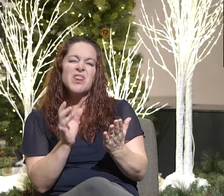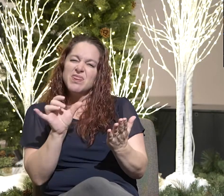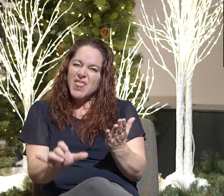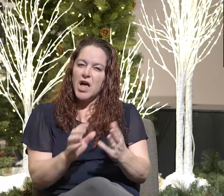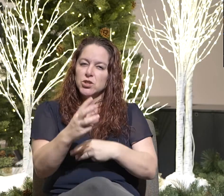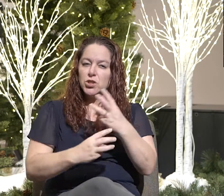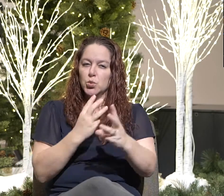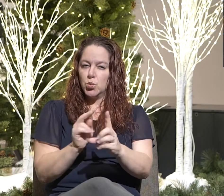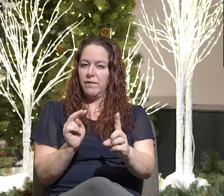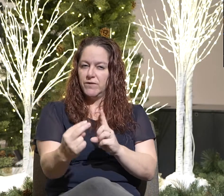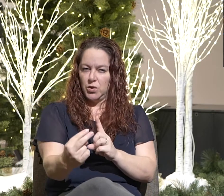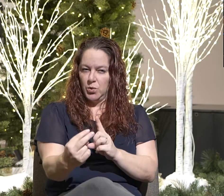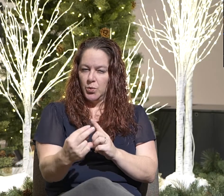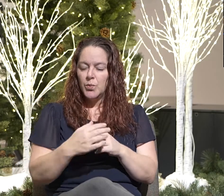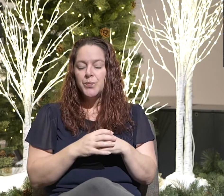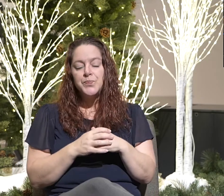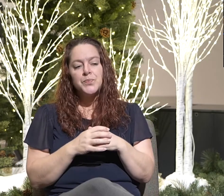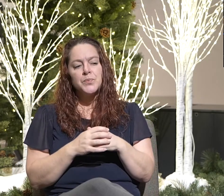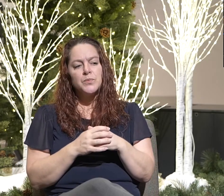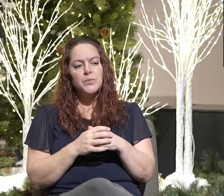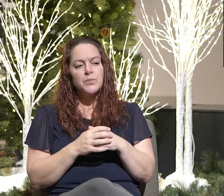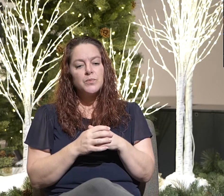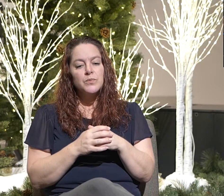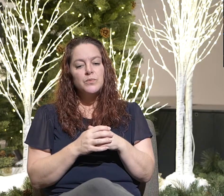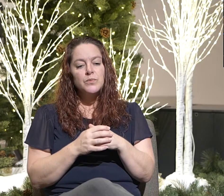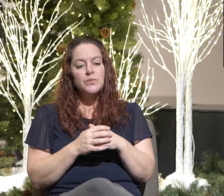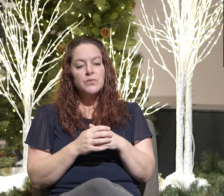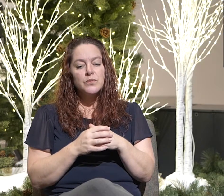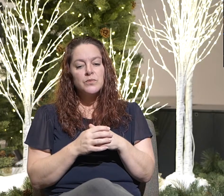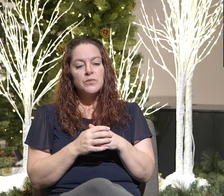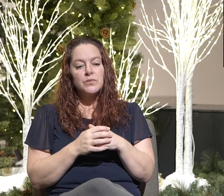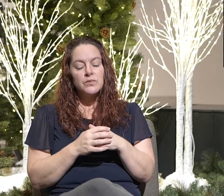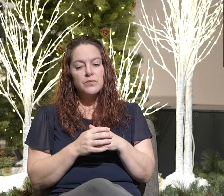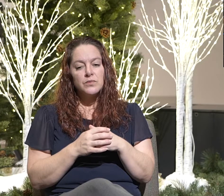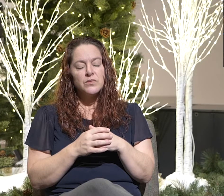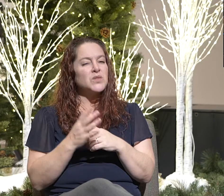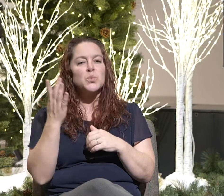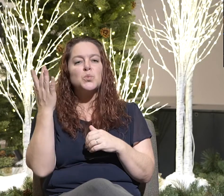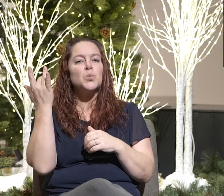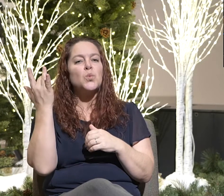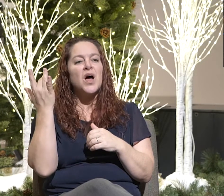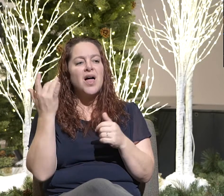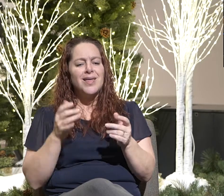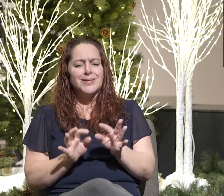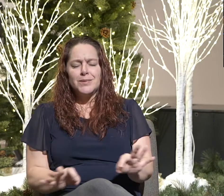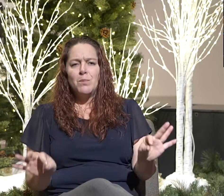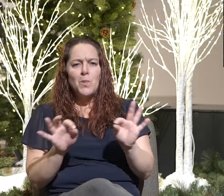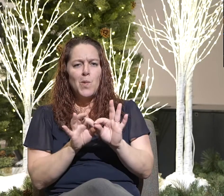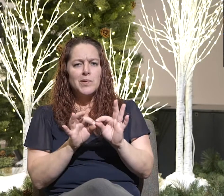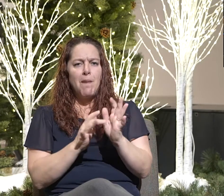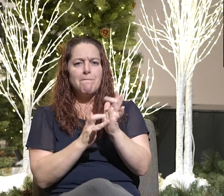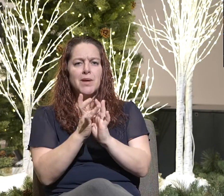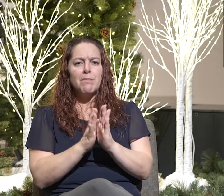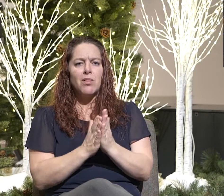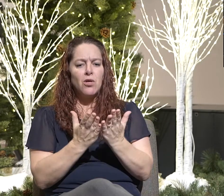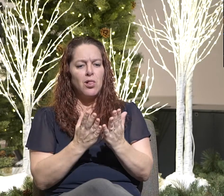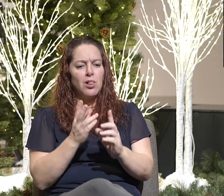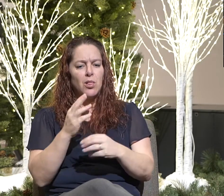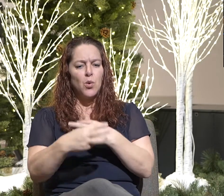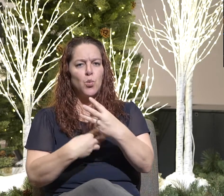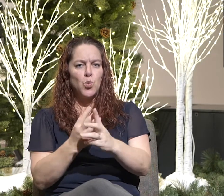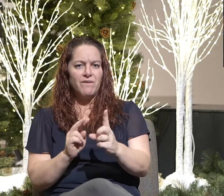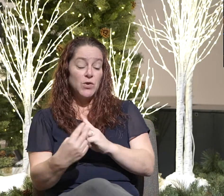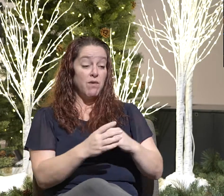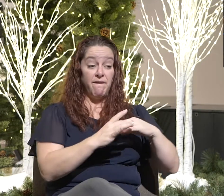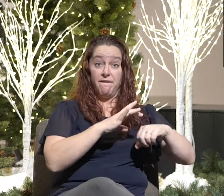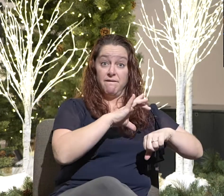So why is a biblical worldview, like, why does that matter then? You know, because people, the flat earth,